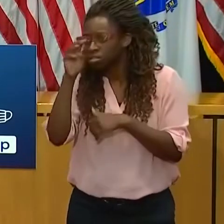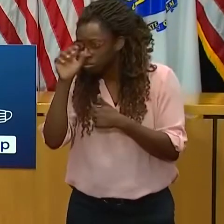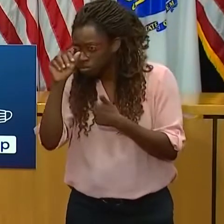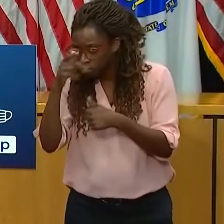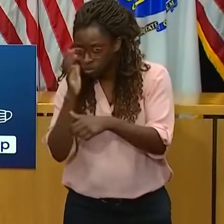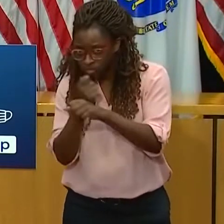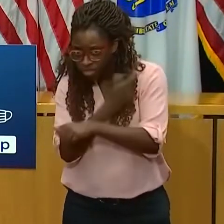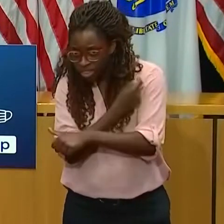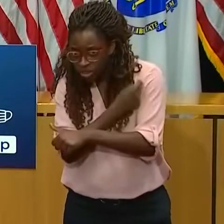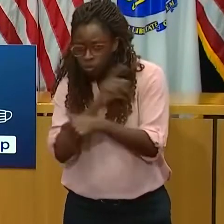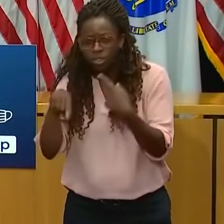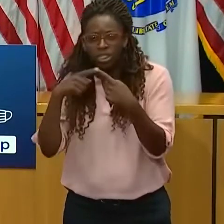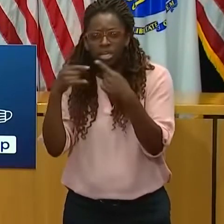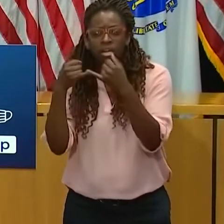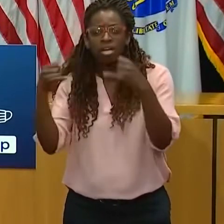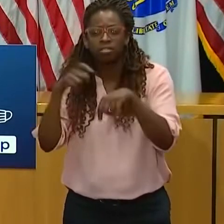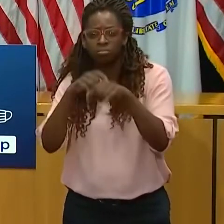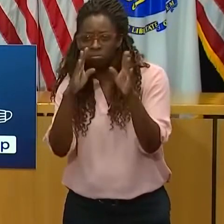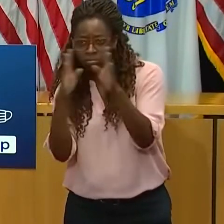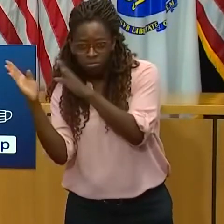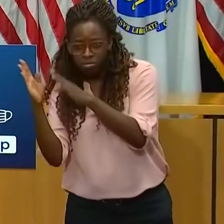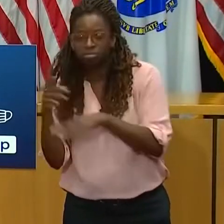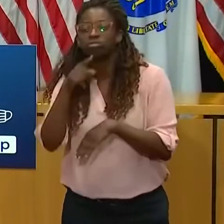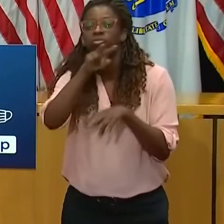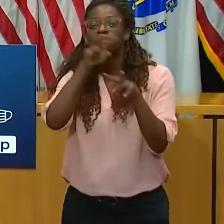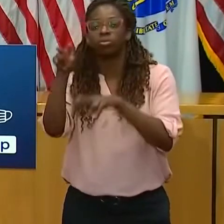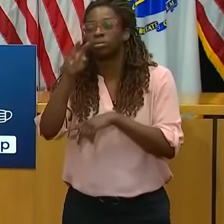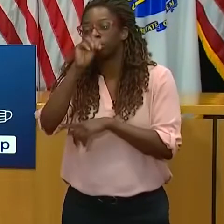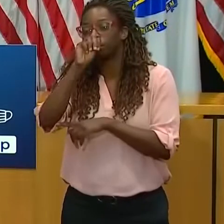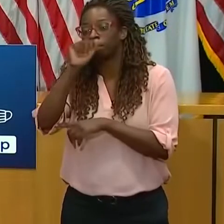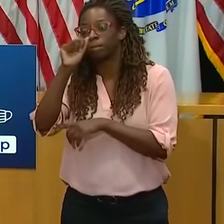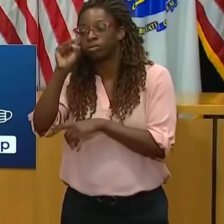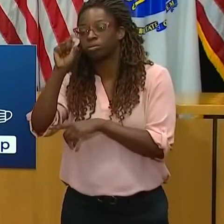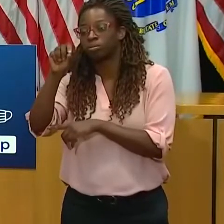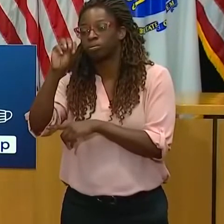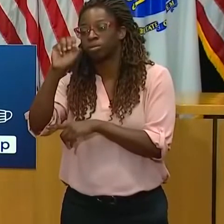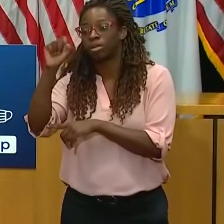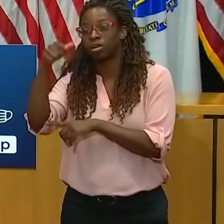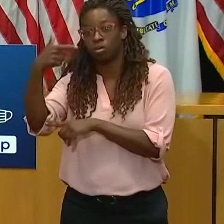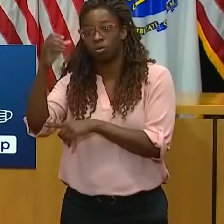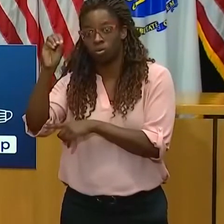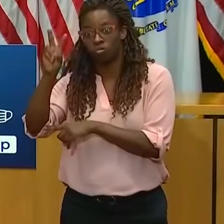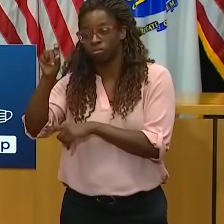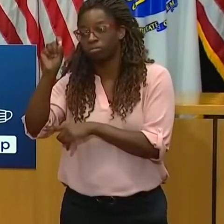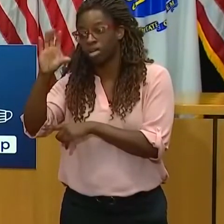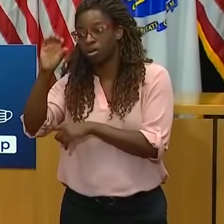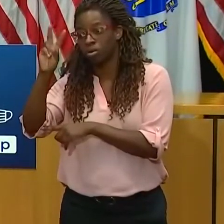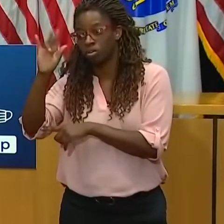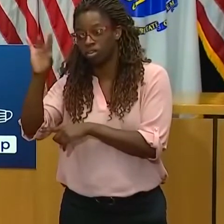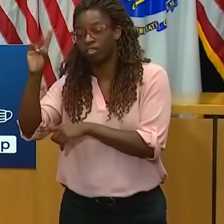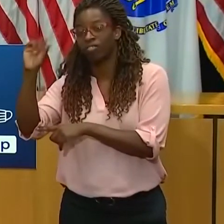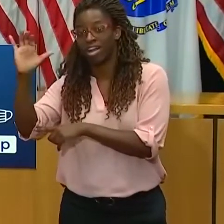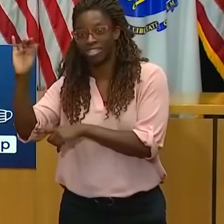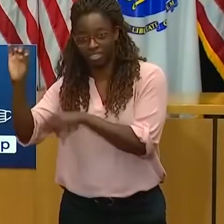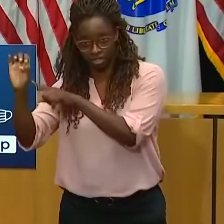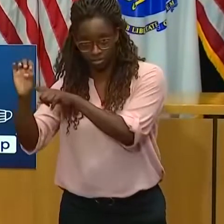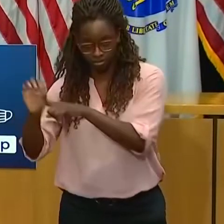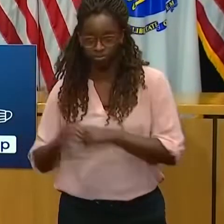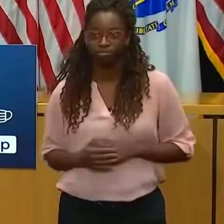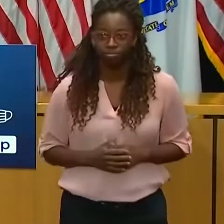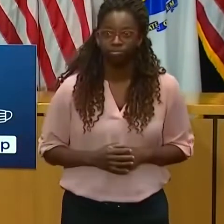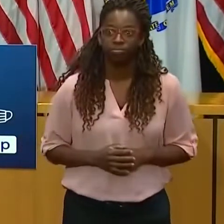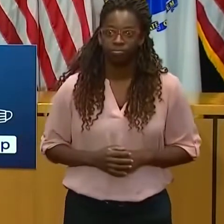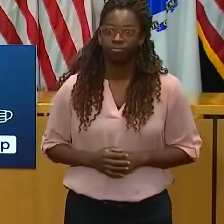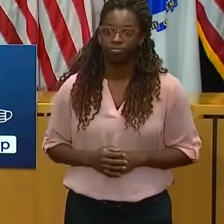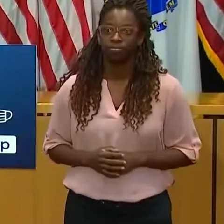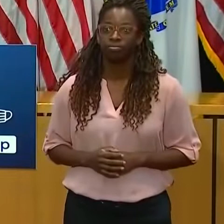Before I close, I want to mention a bill that we're filing today to ensure that we continue to provide unemployment benefits for those who are out of work during